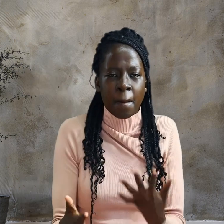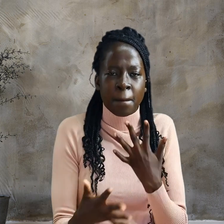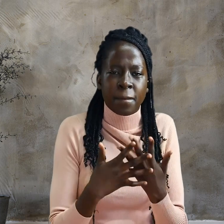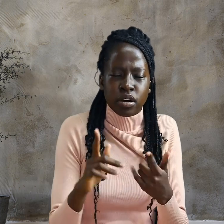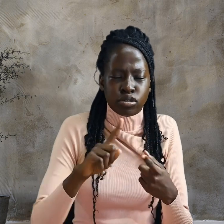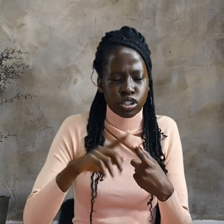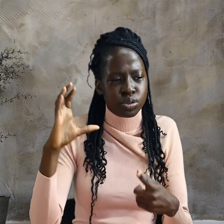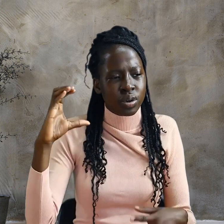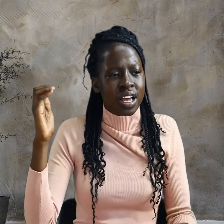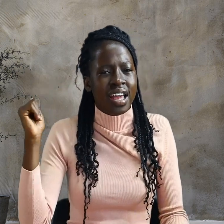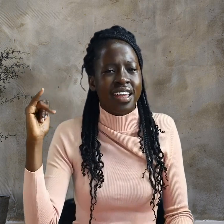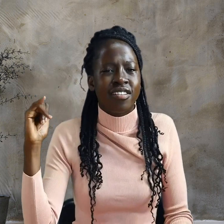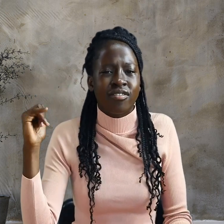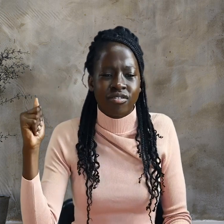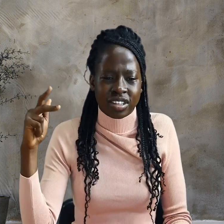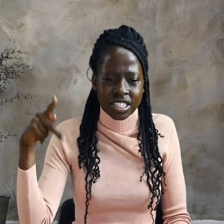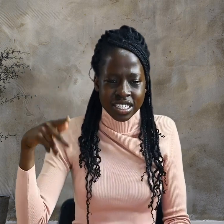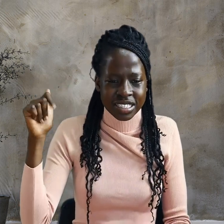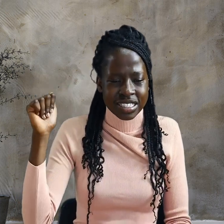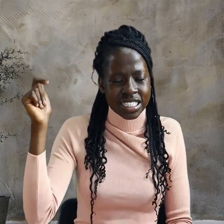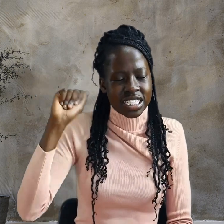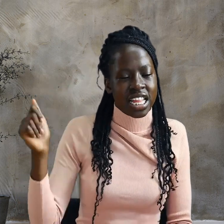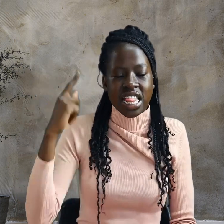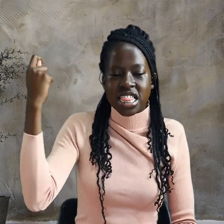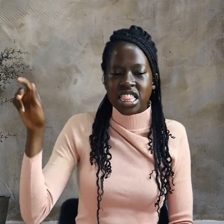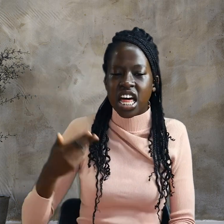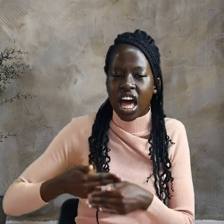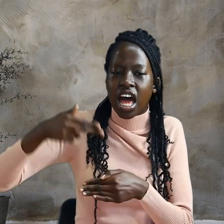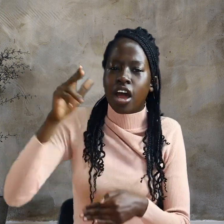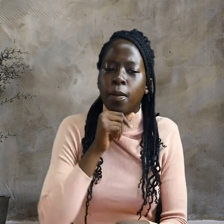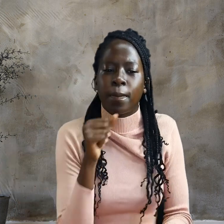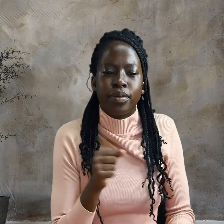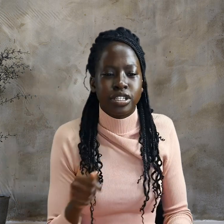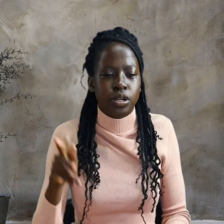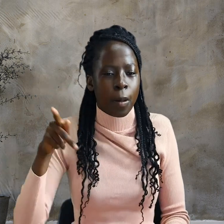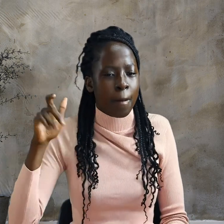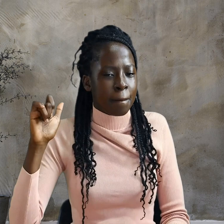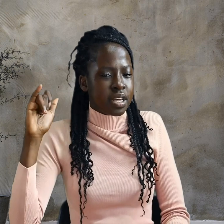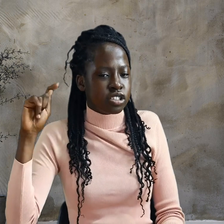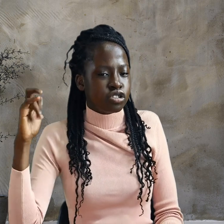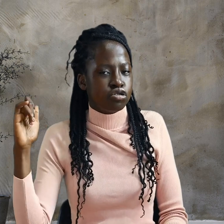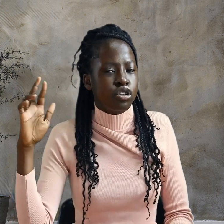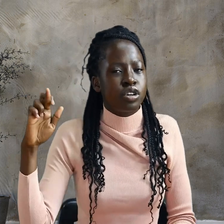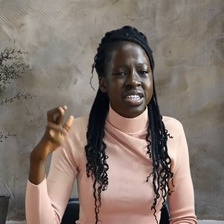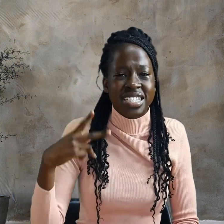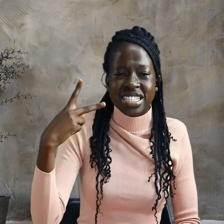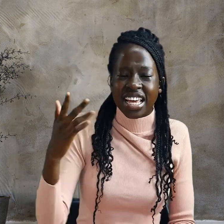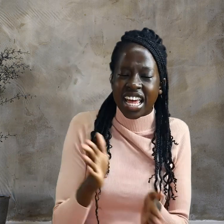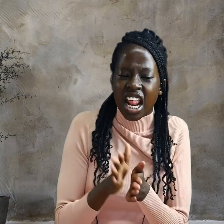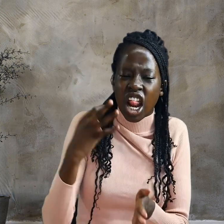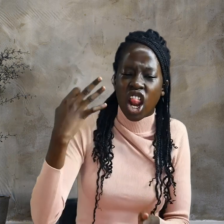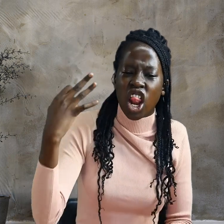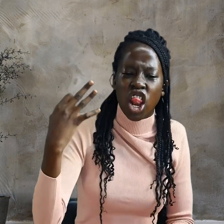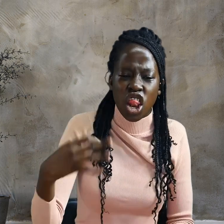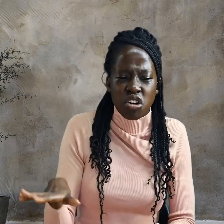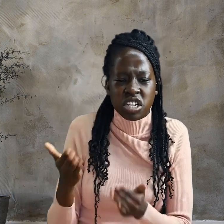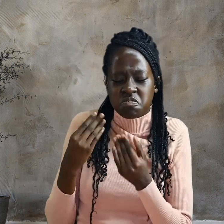Peter's second and third denials. Meanwhile, Simon Peter was still standing there,